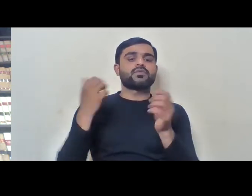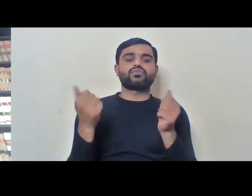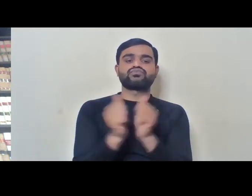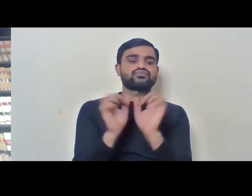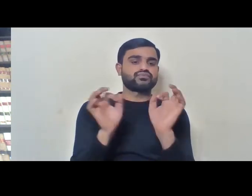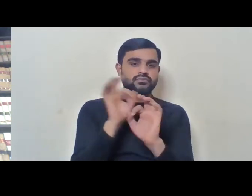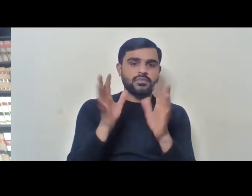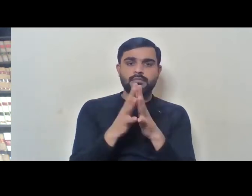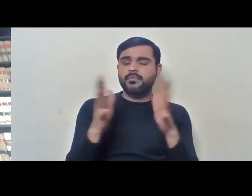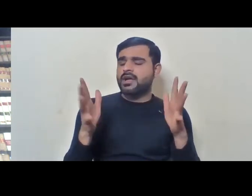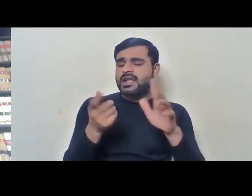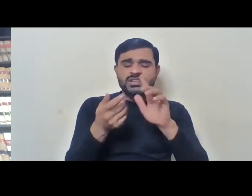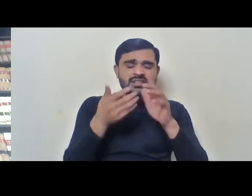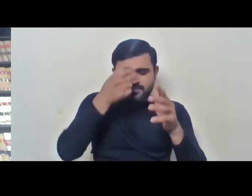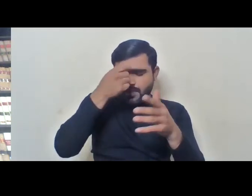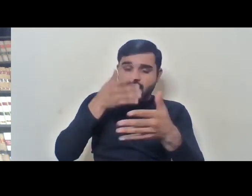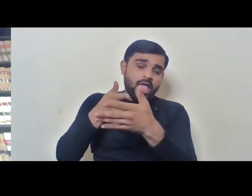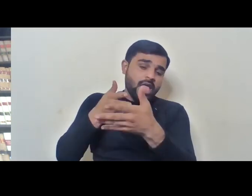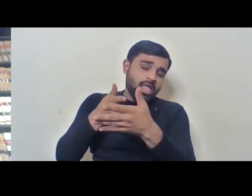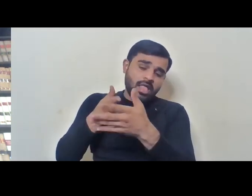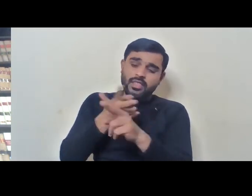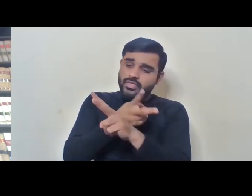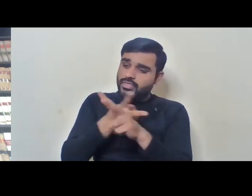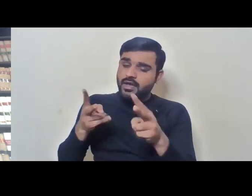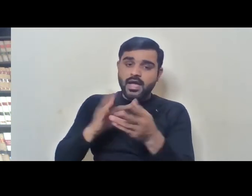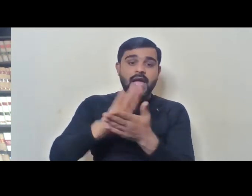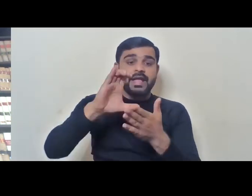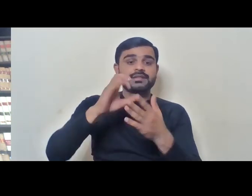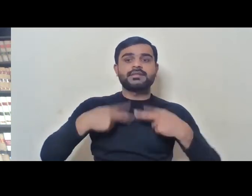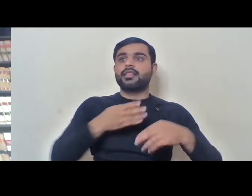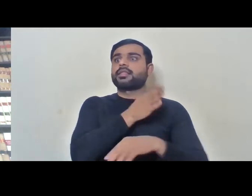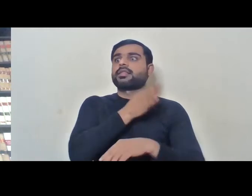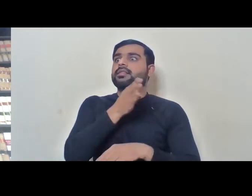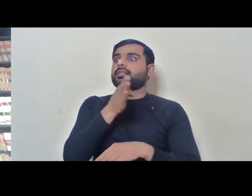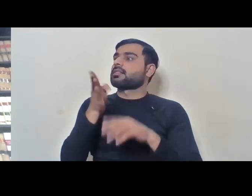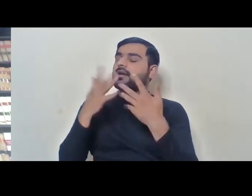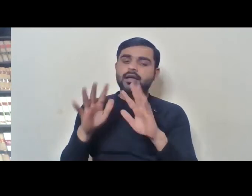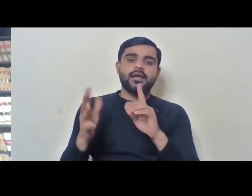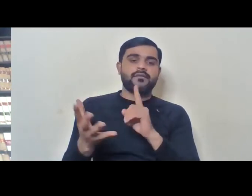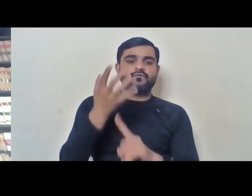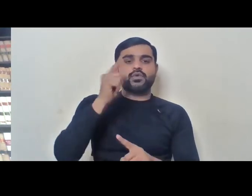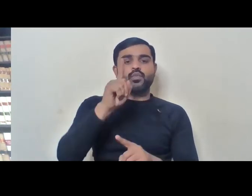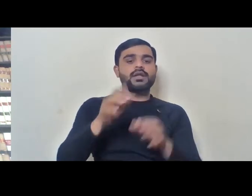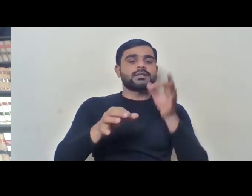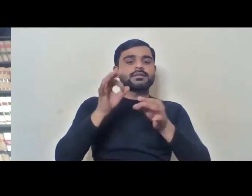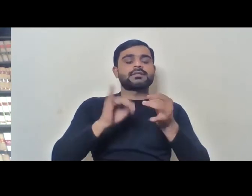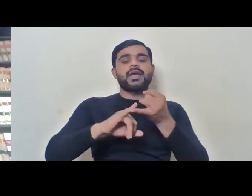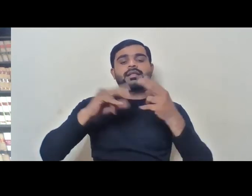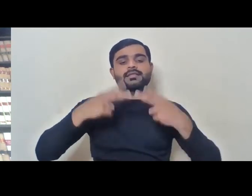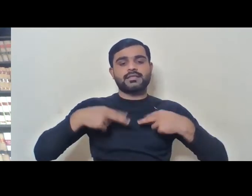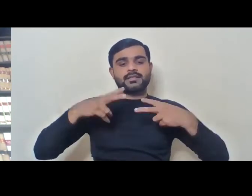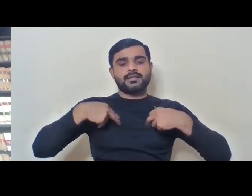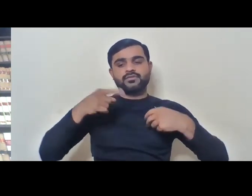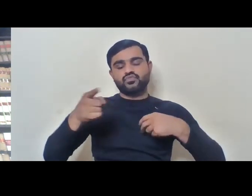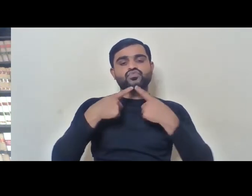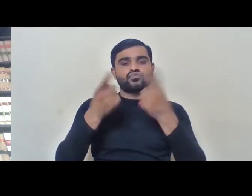there have been a lot of challenges that have gone to different high courts. Finally, in one judgment, the Supreme Court held that,